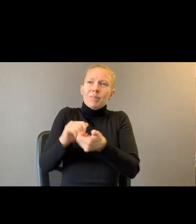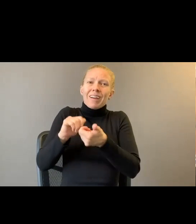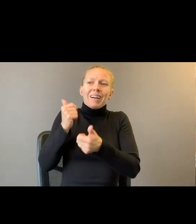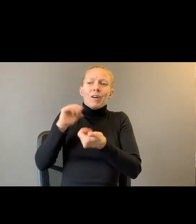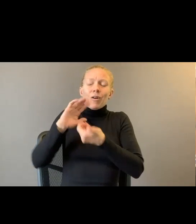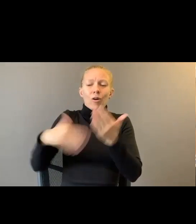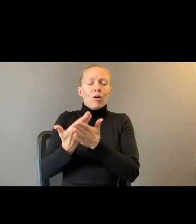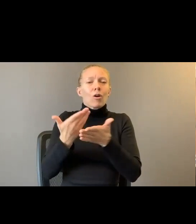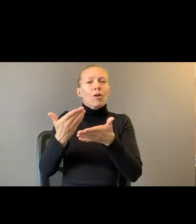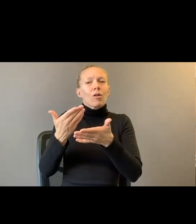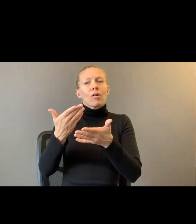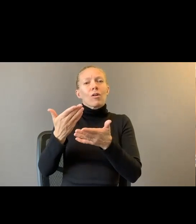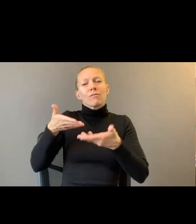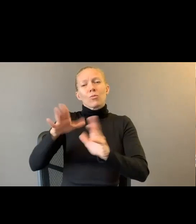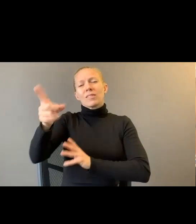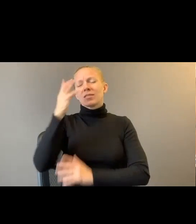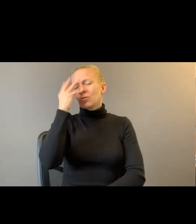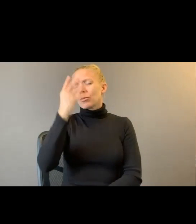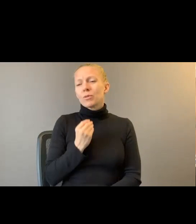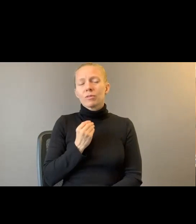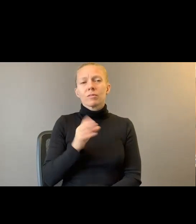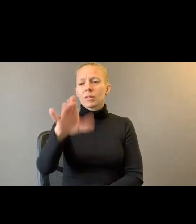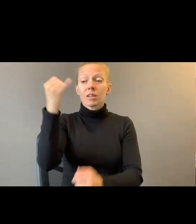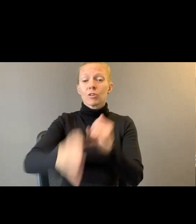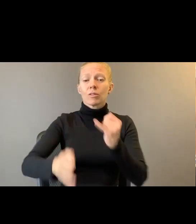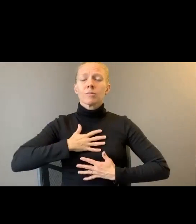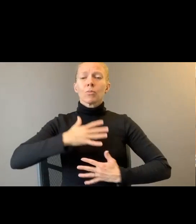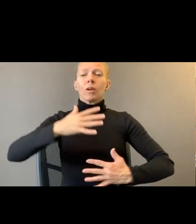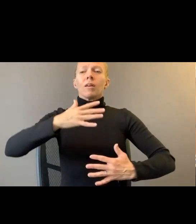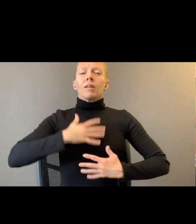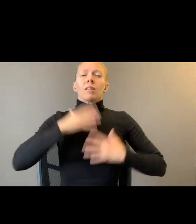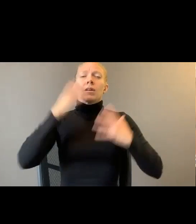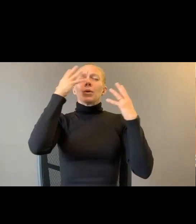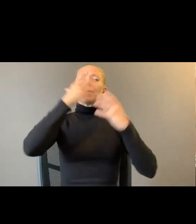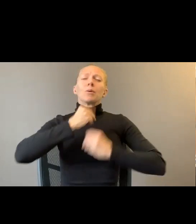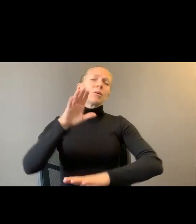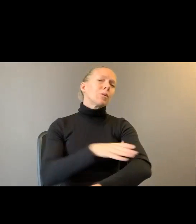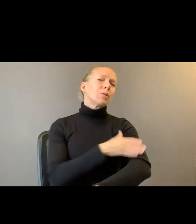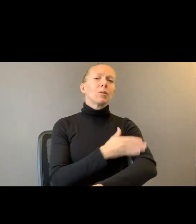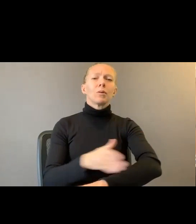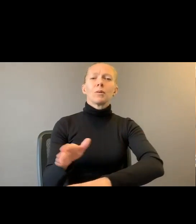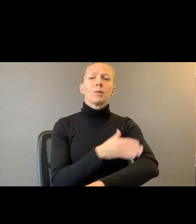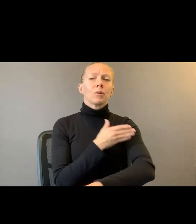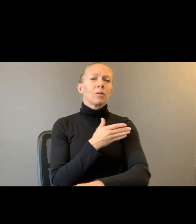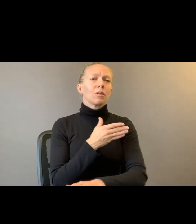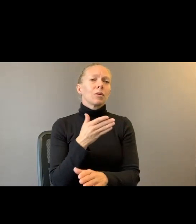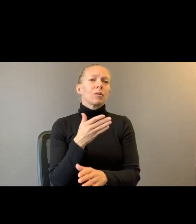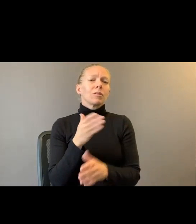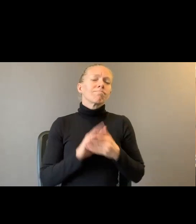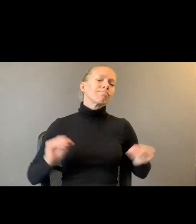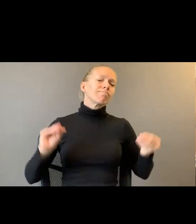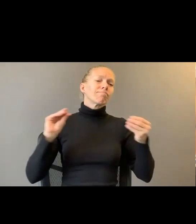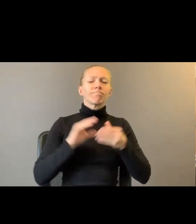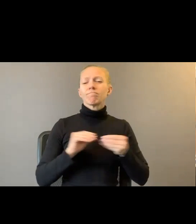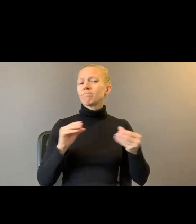breaths were a symphony and there's no room for eulogies here. This is not an exorcism. Because you